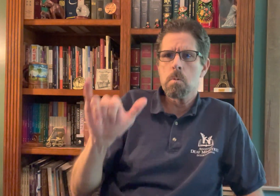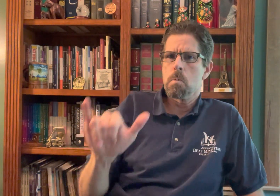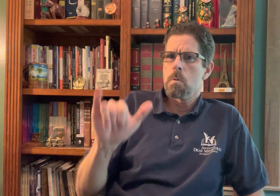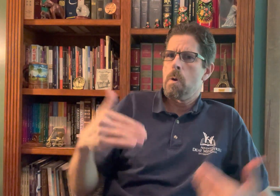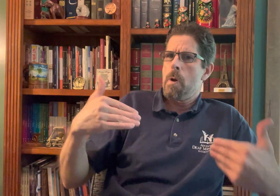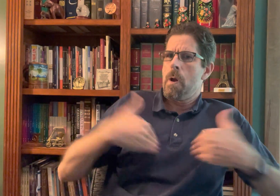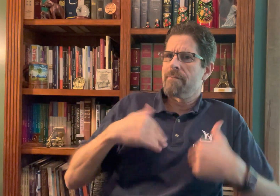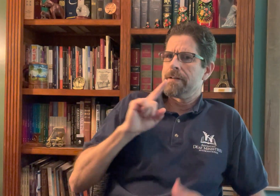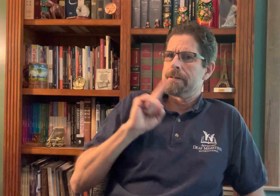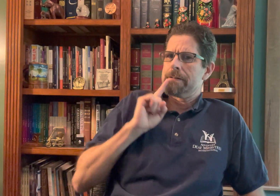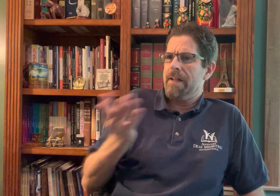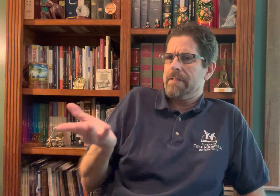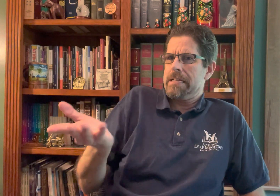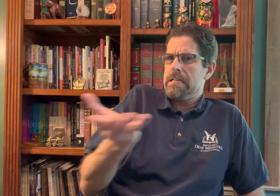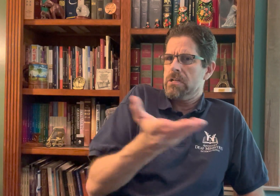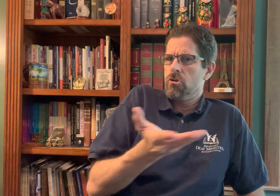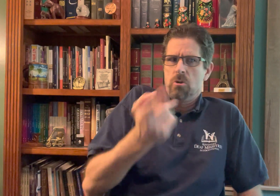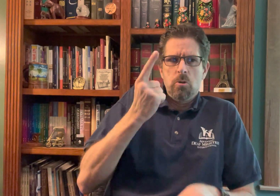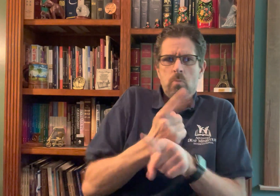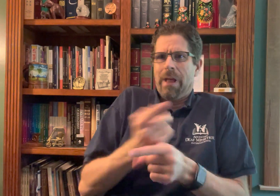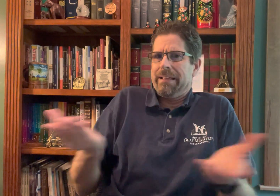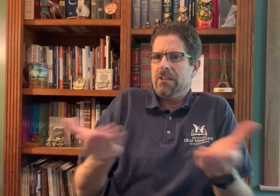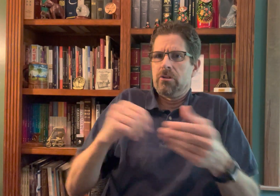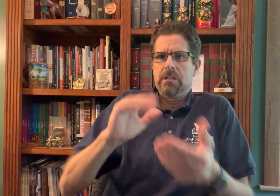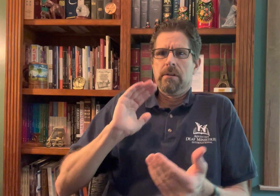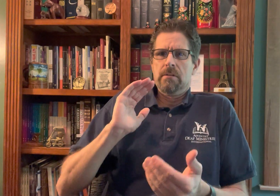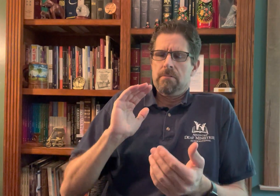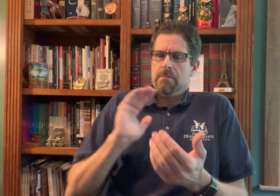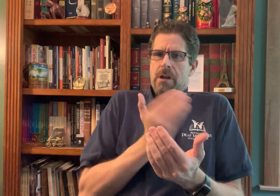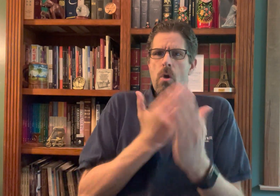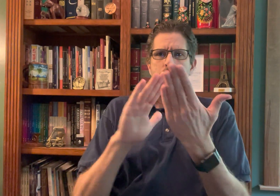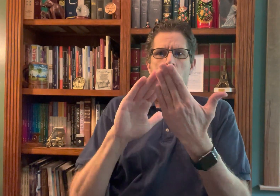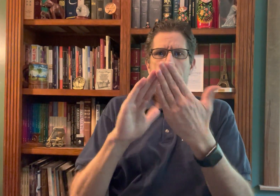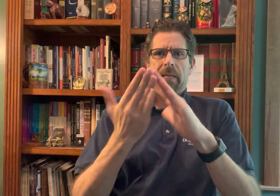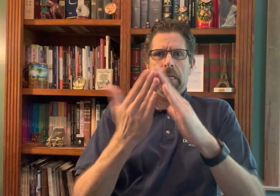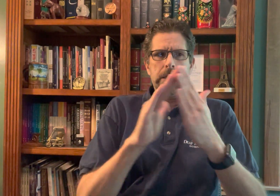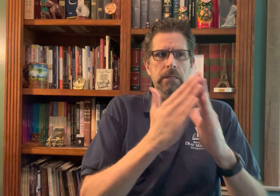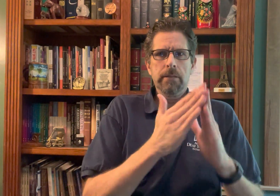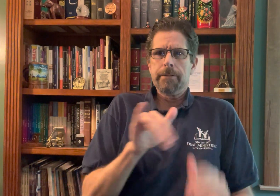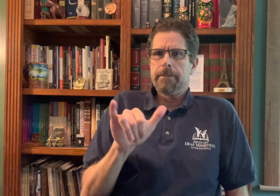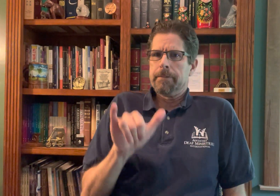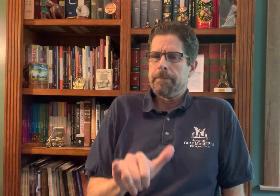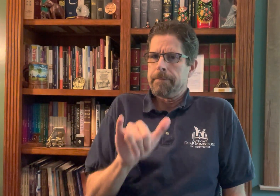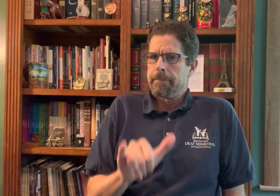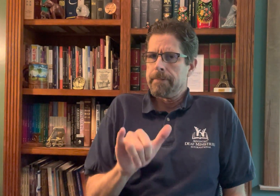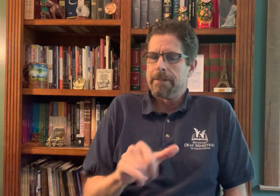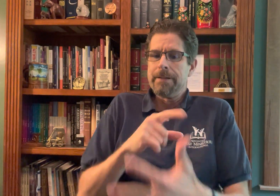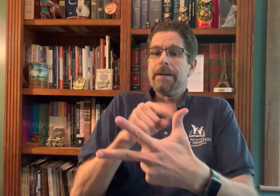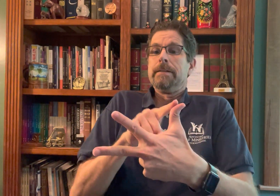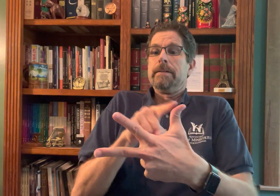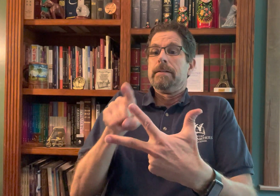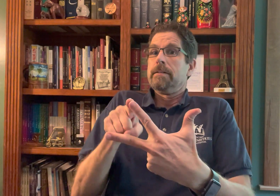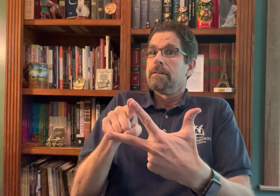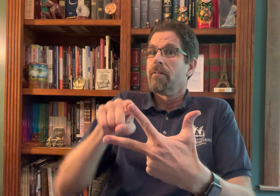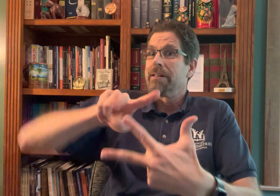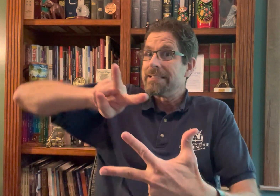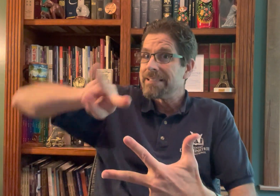To become aware of the need that there are deaf people right in our communities, hidden but unreached.